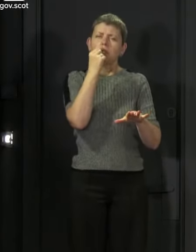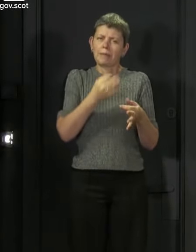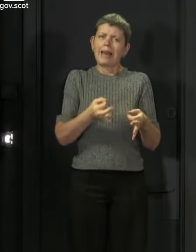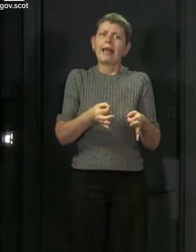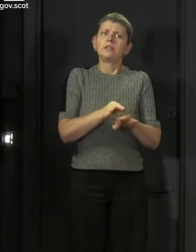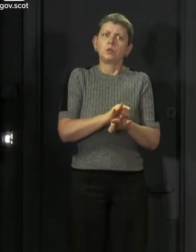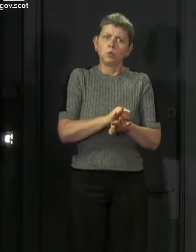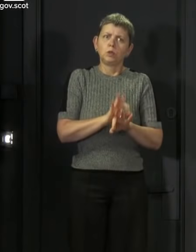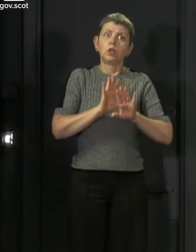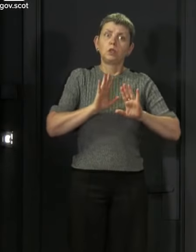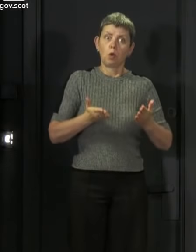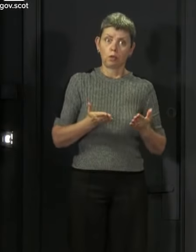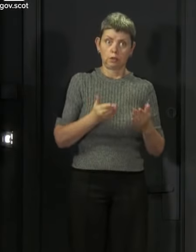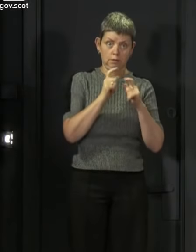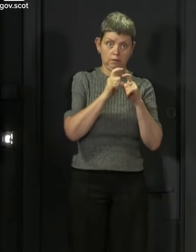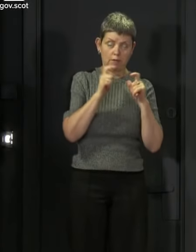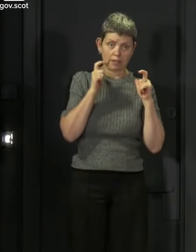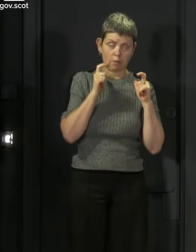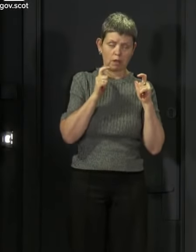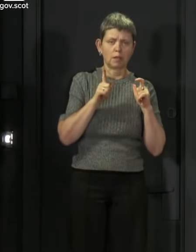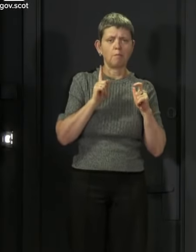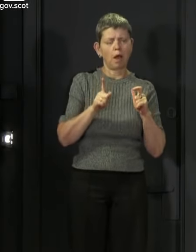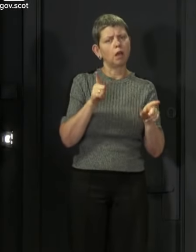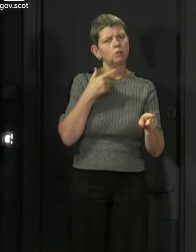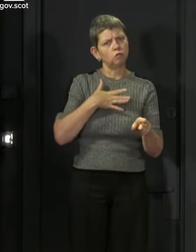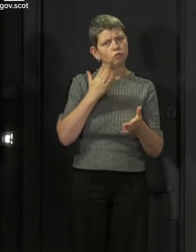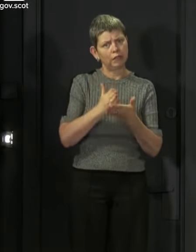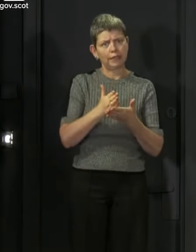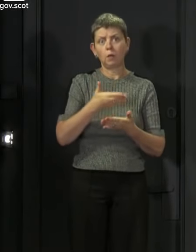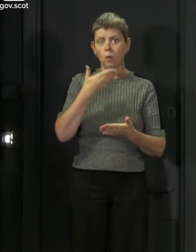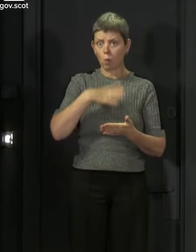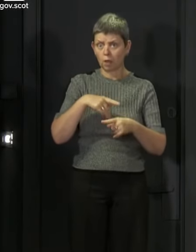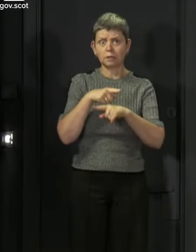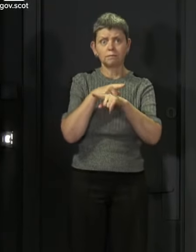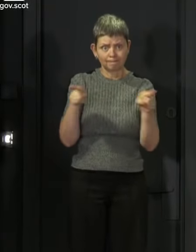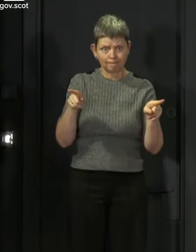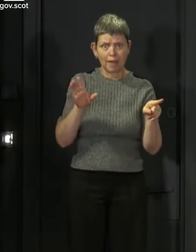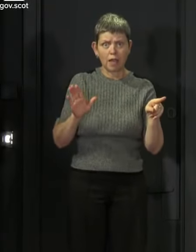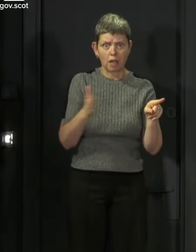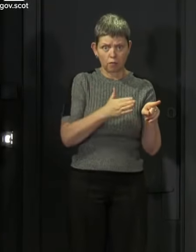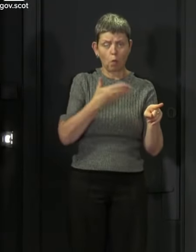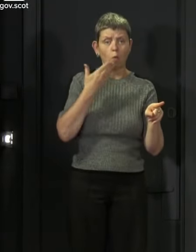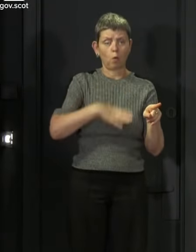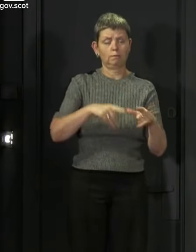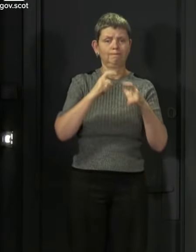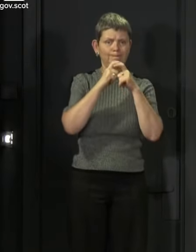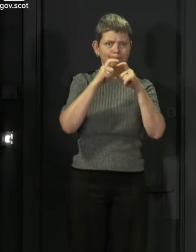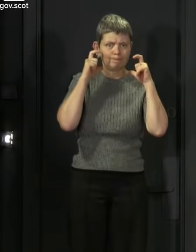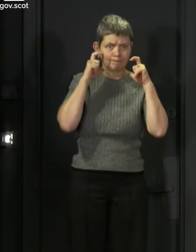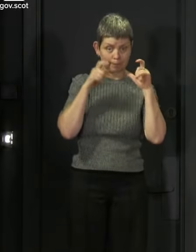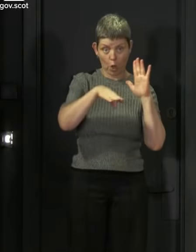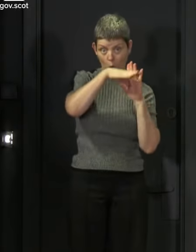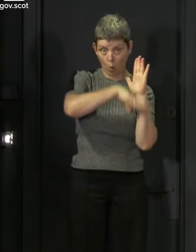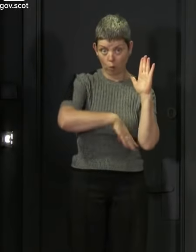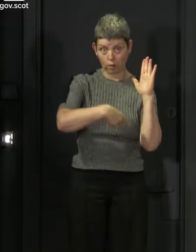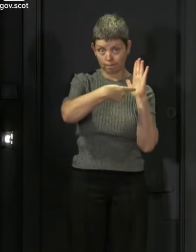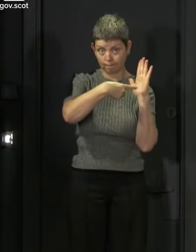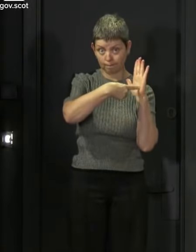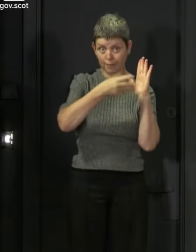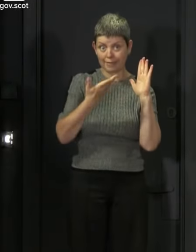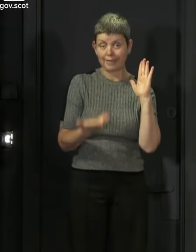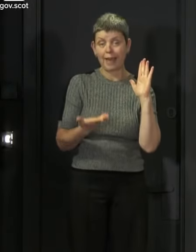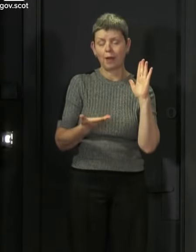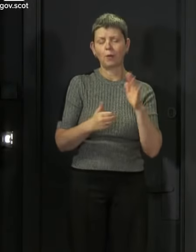also to wear face coverings. But for the vast majority of us as customers, it is now the law that we wear face coverings in